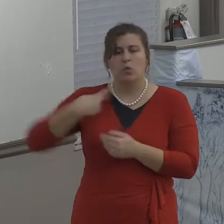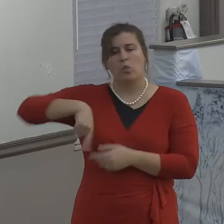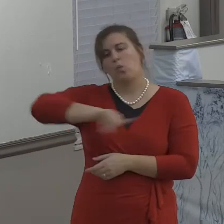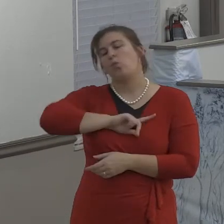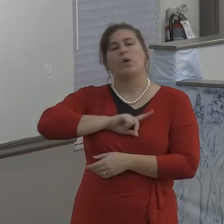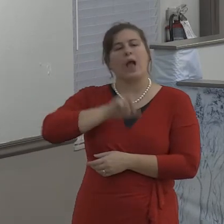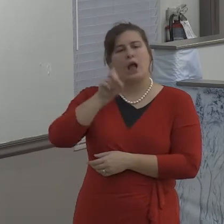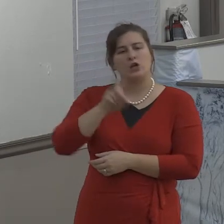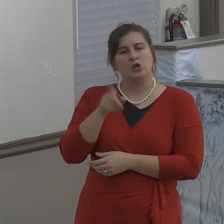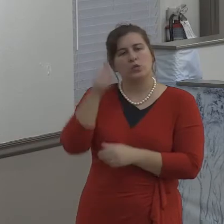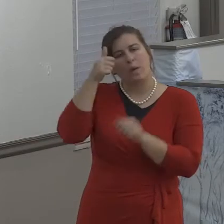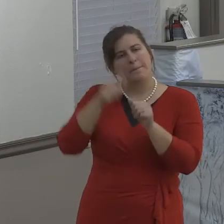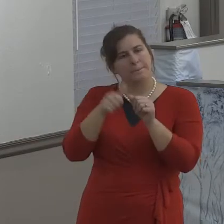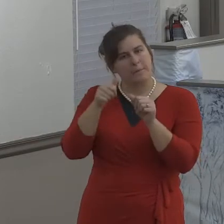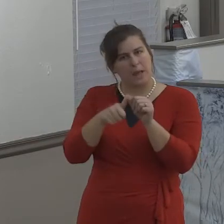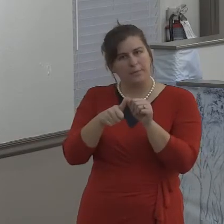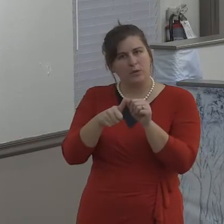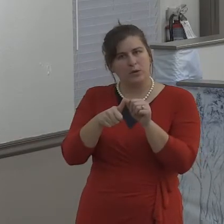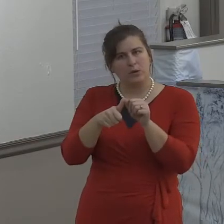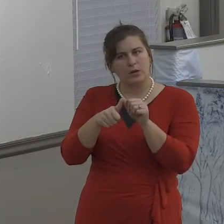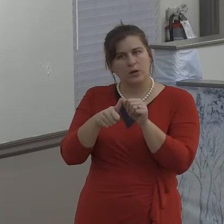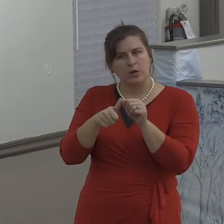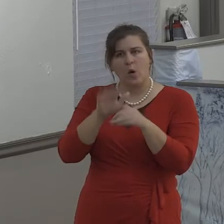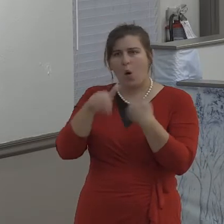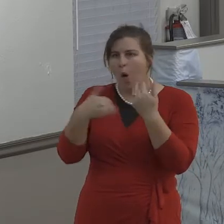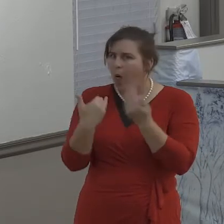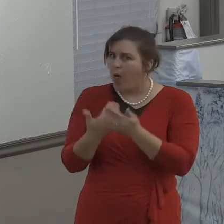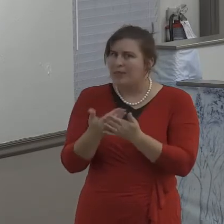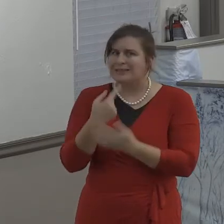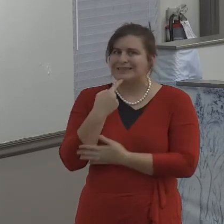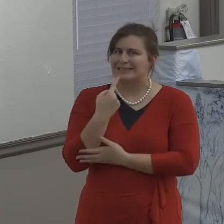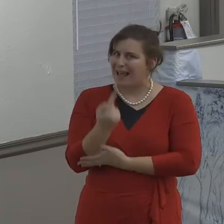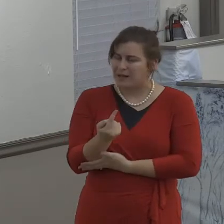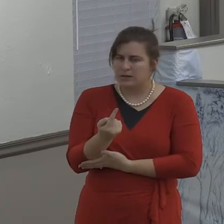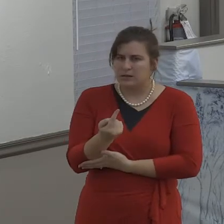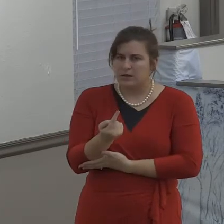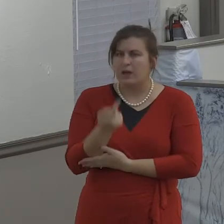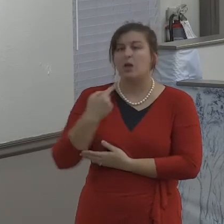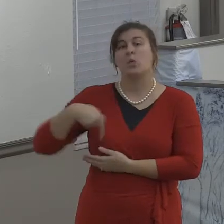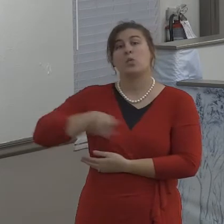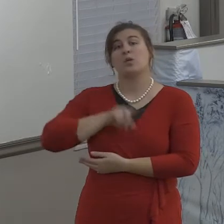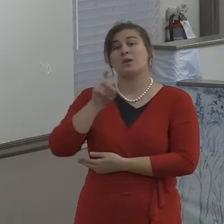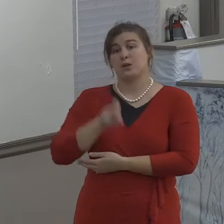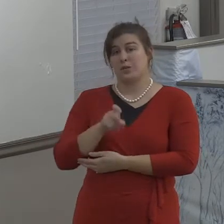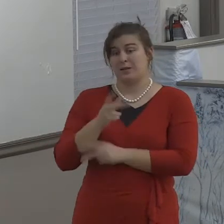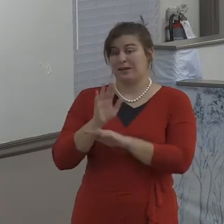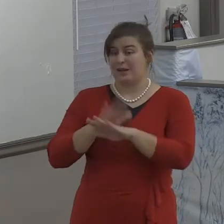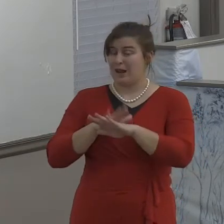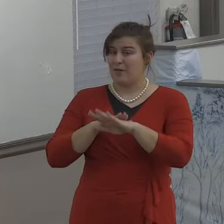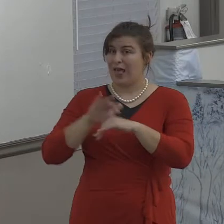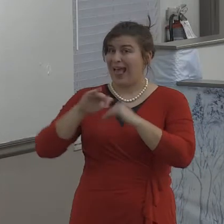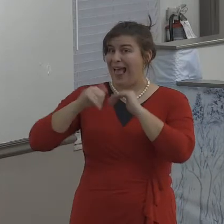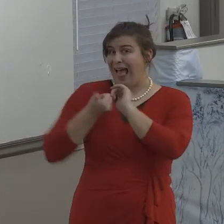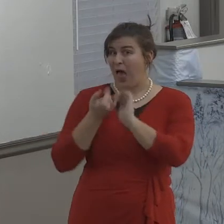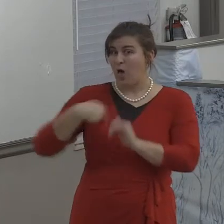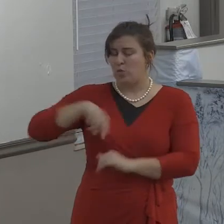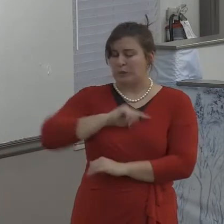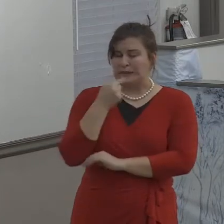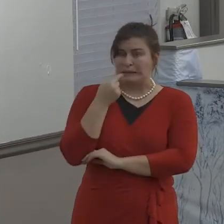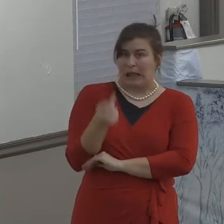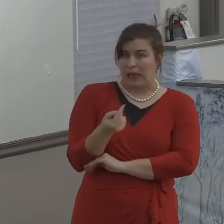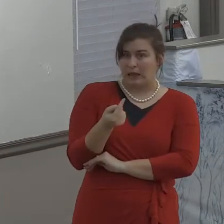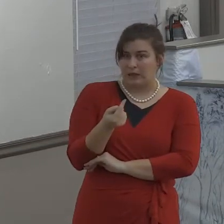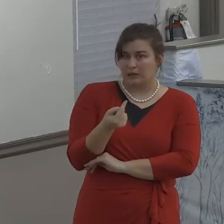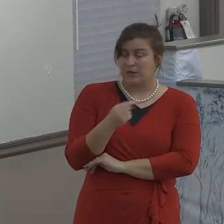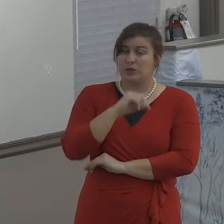So, be a good listener. To be kind means you need to know, and, and in order to know, we have to listen.